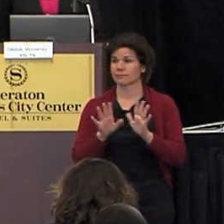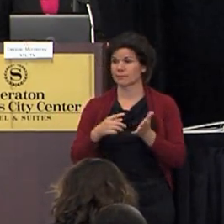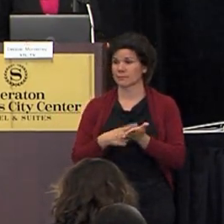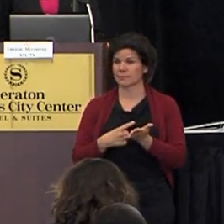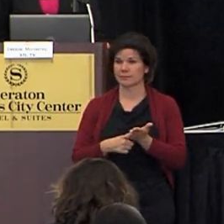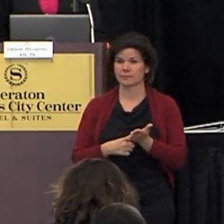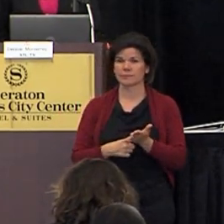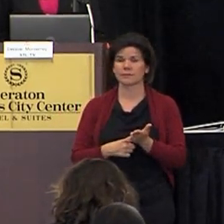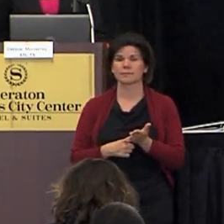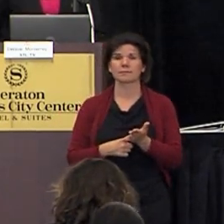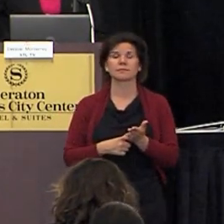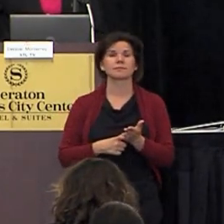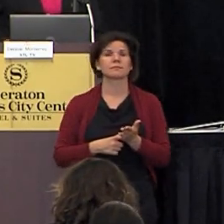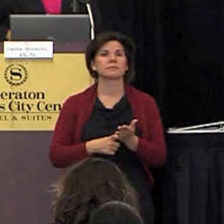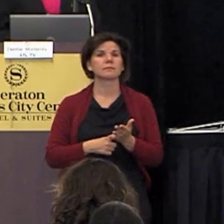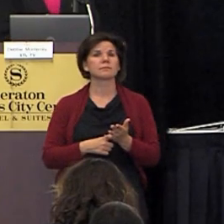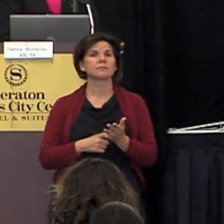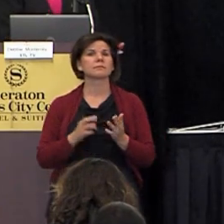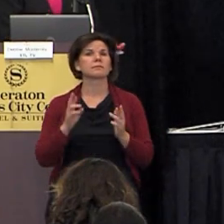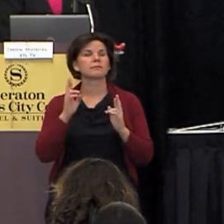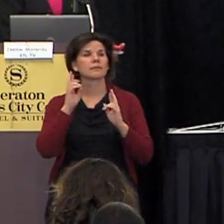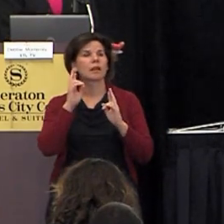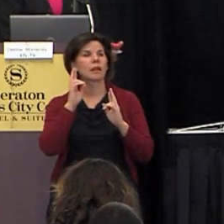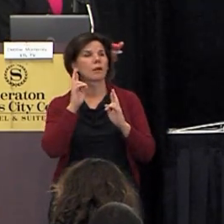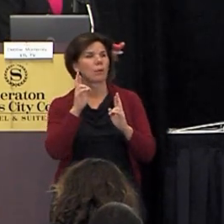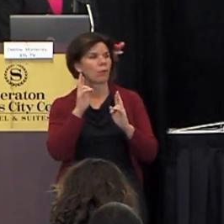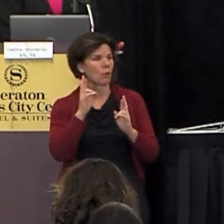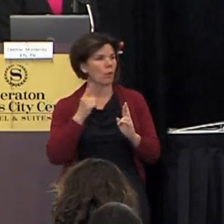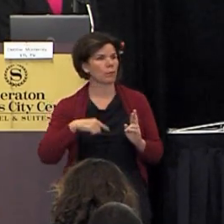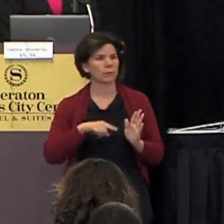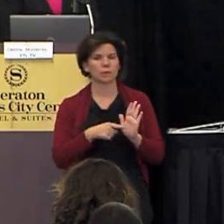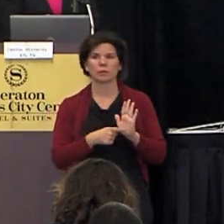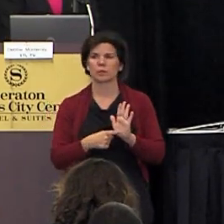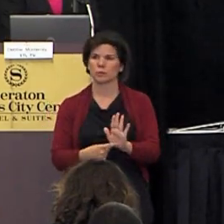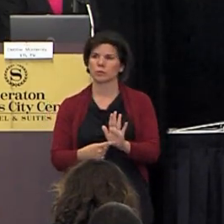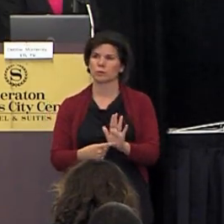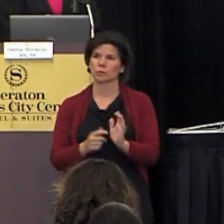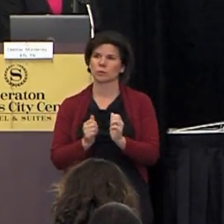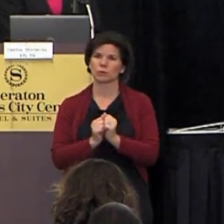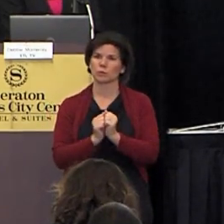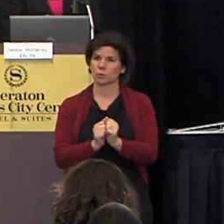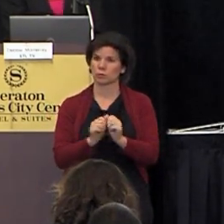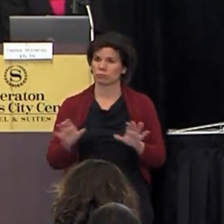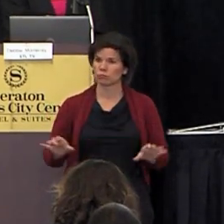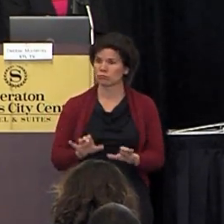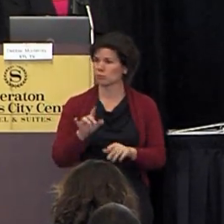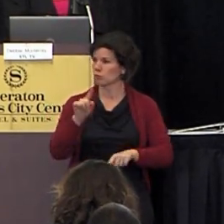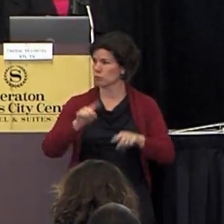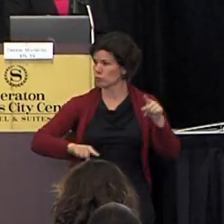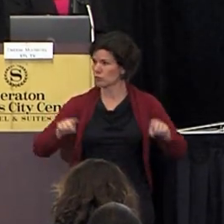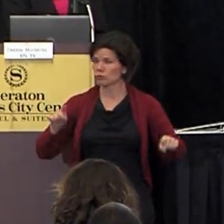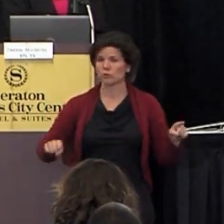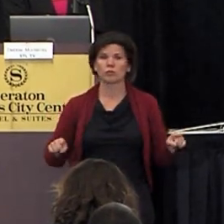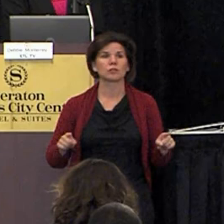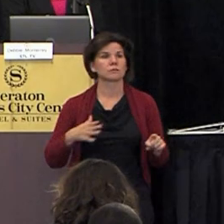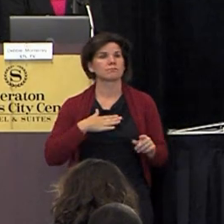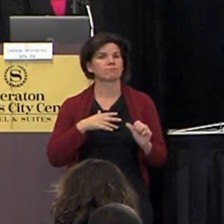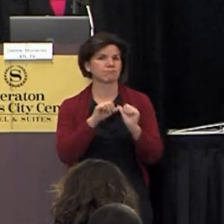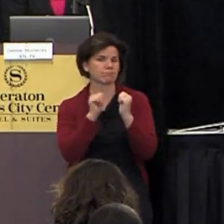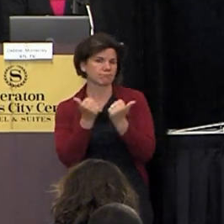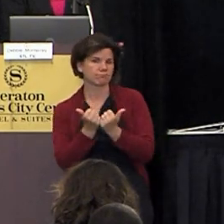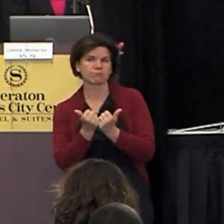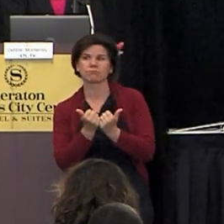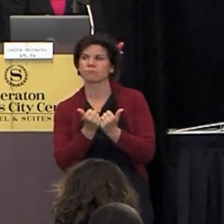things like this but i think i hope i hope i like to think that we show by our actions and by the diversity of of my agency